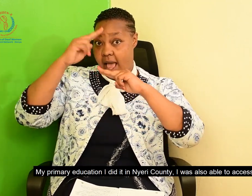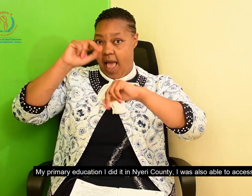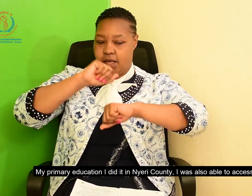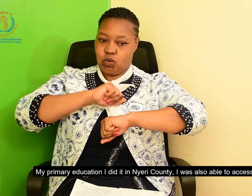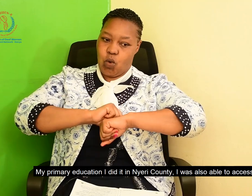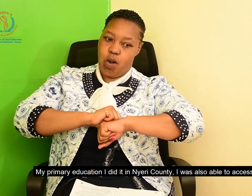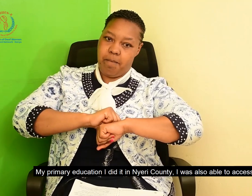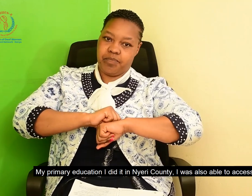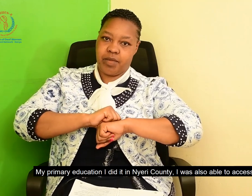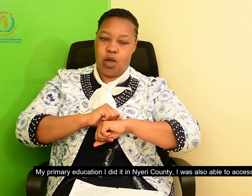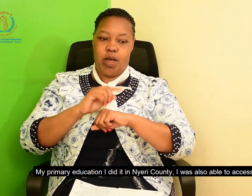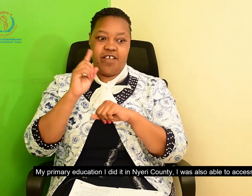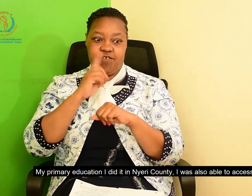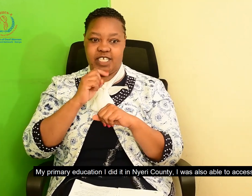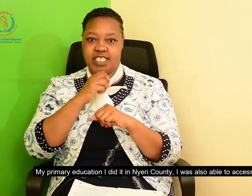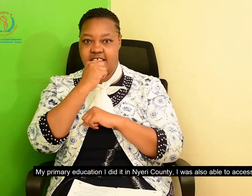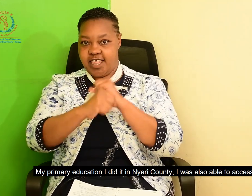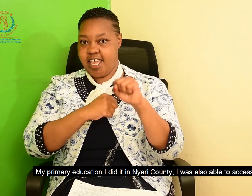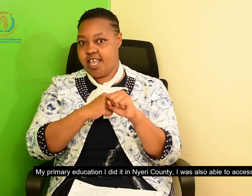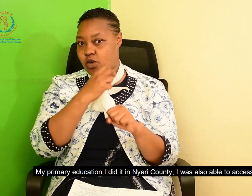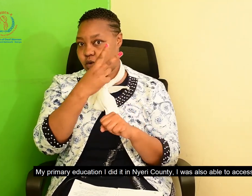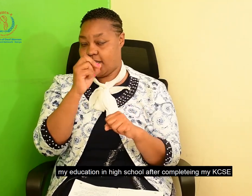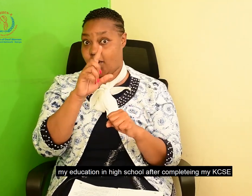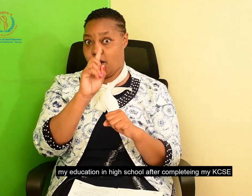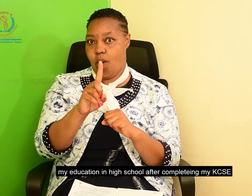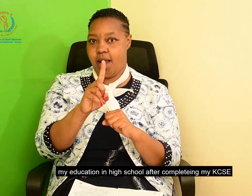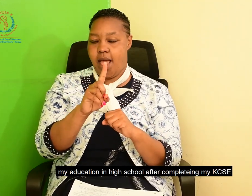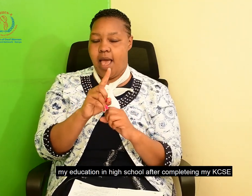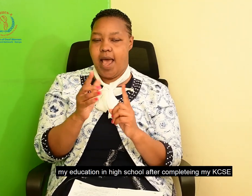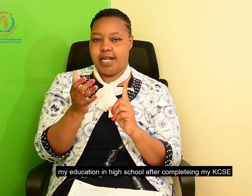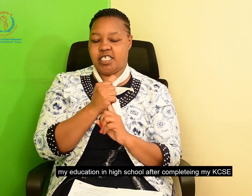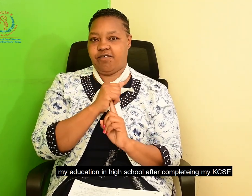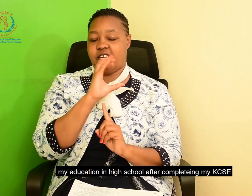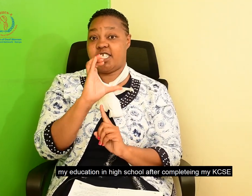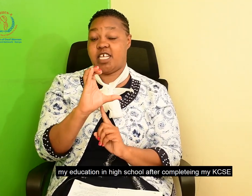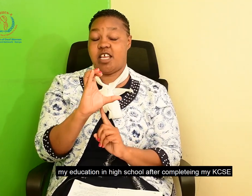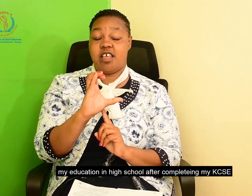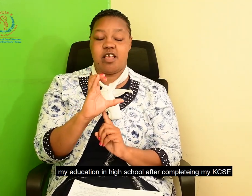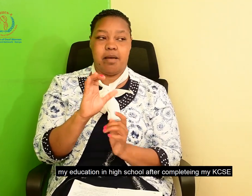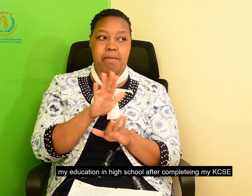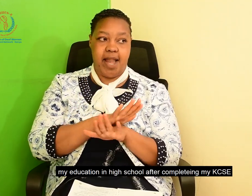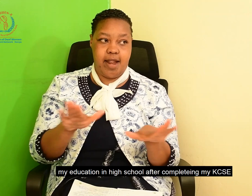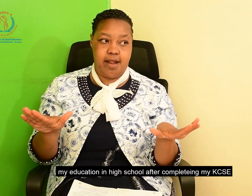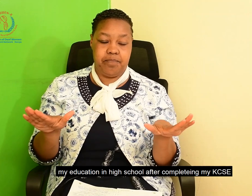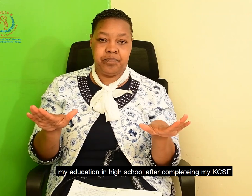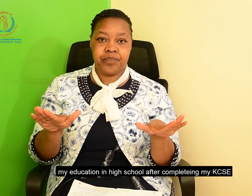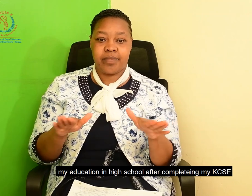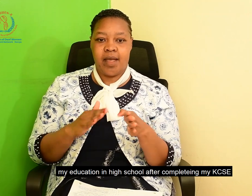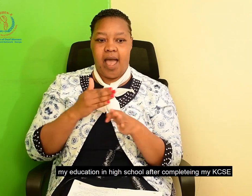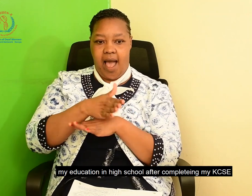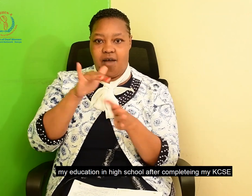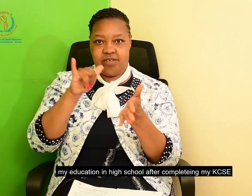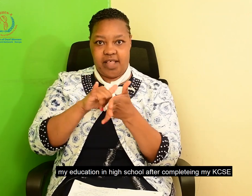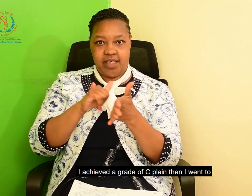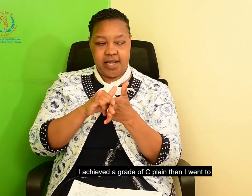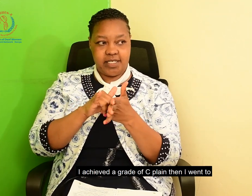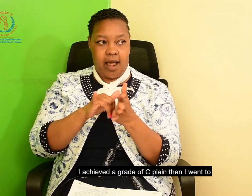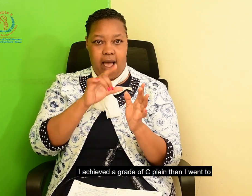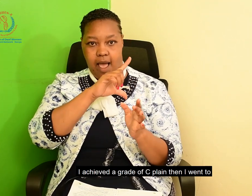Then, eventually, I also was able to access education in high school. Once I completed my KCSE, I achieved